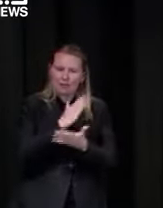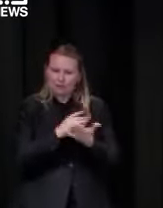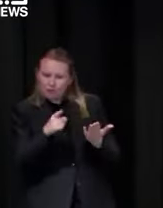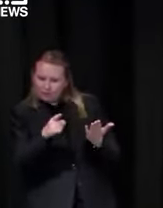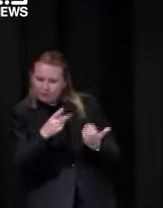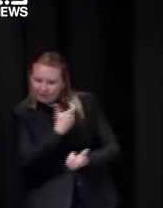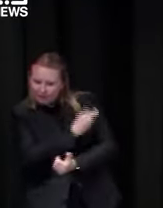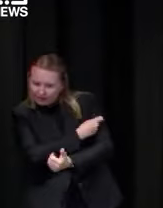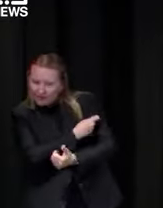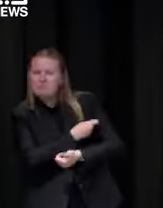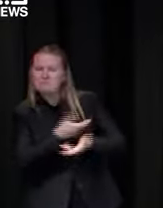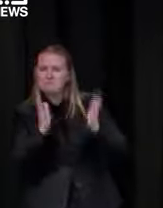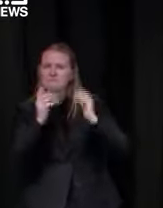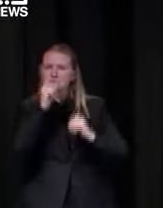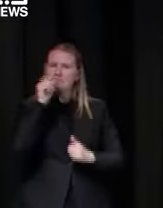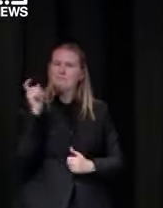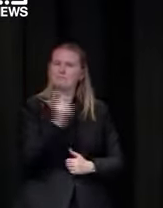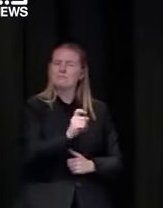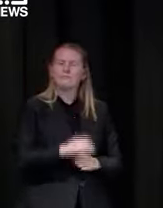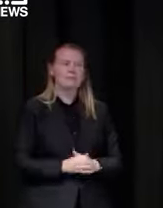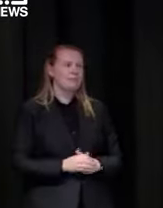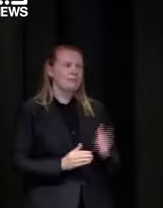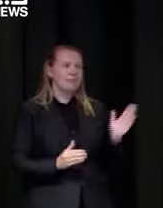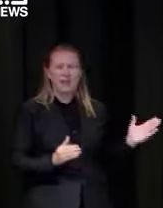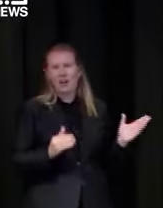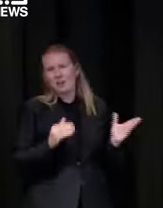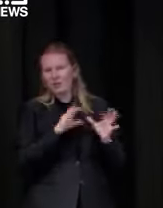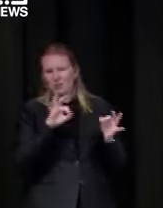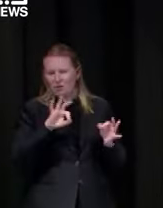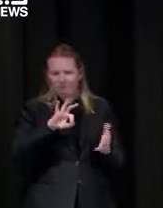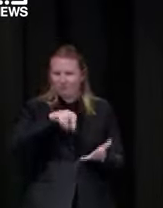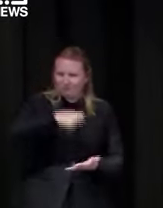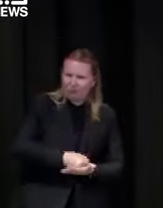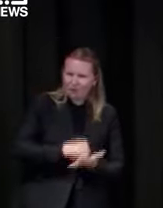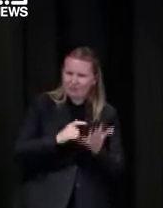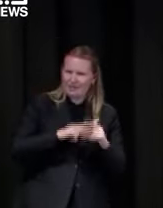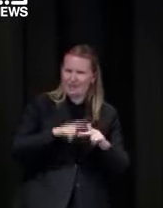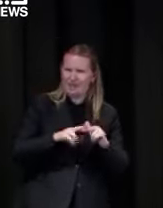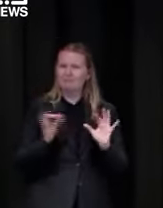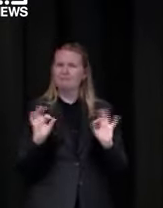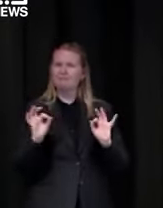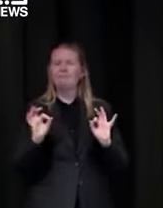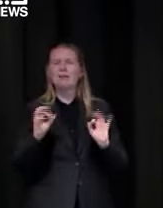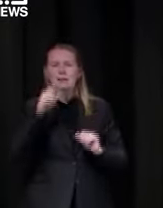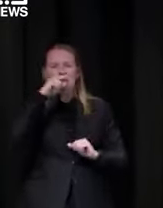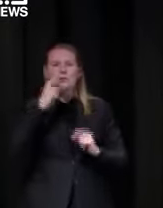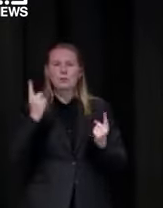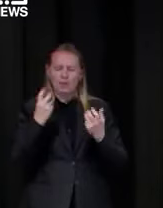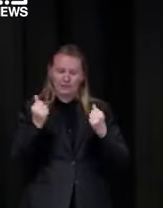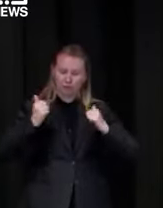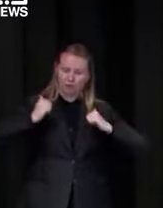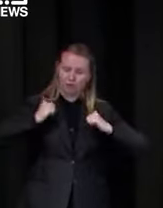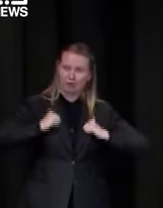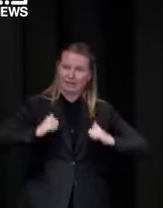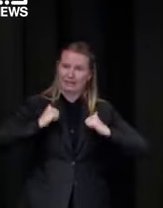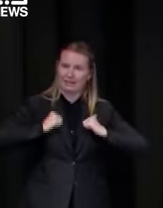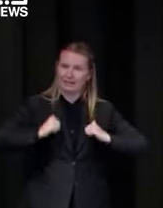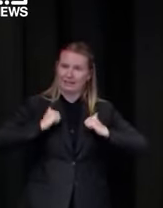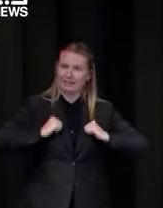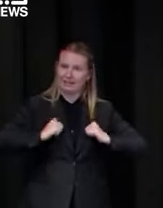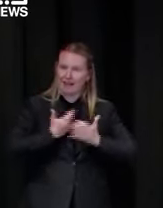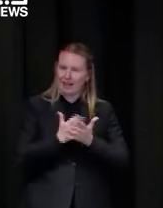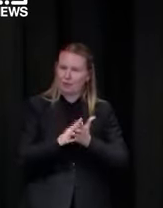i wouldn't think it was junior staff i would think it would need to be taken seriously and people will be trained as the minister has indicated there'll be a training element to this